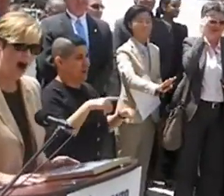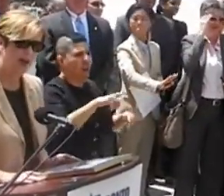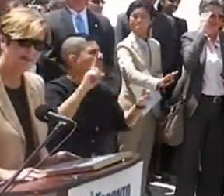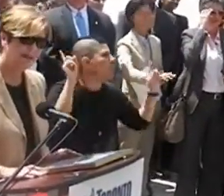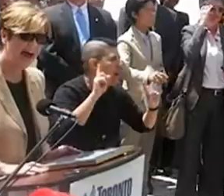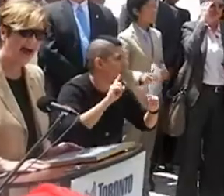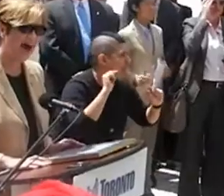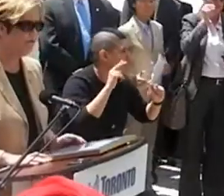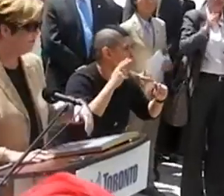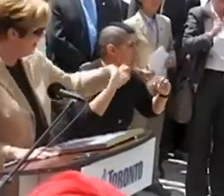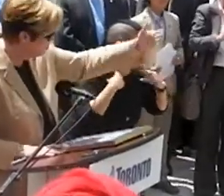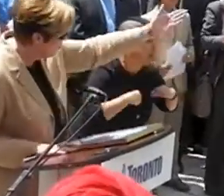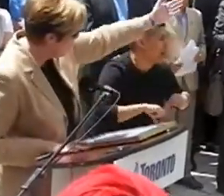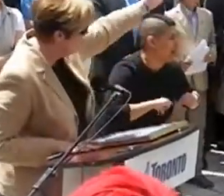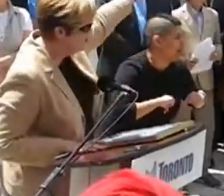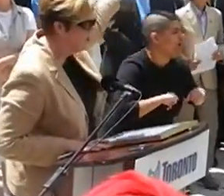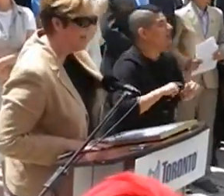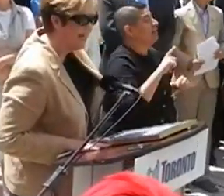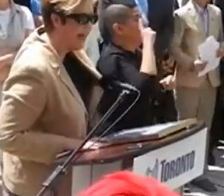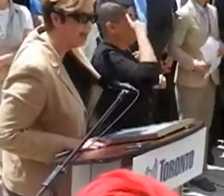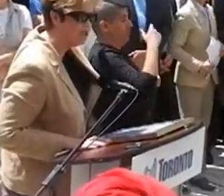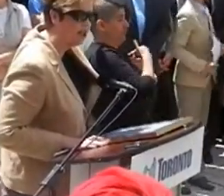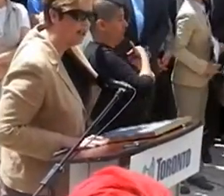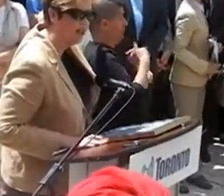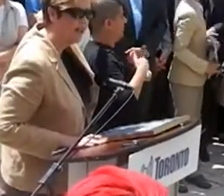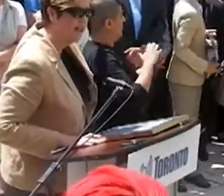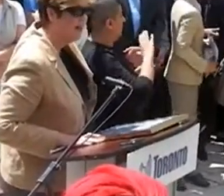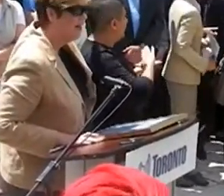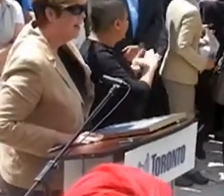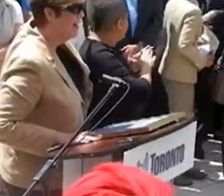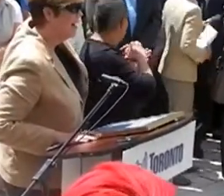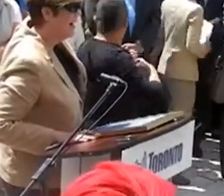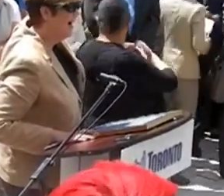On behalf behalf of Toronto City Council